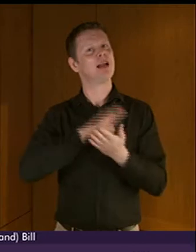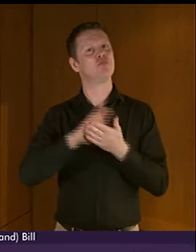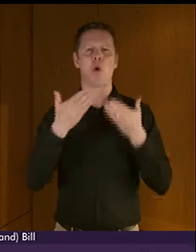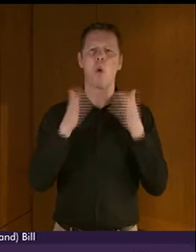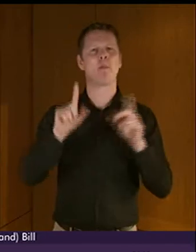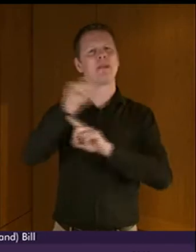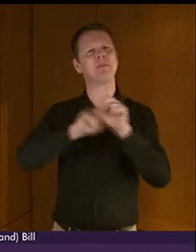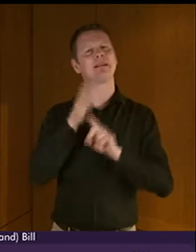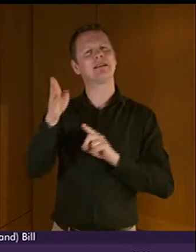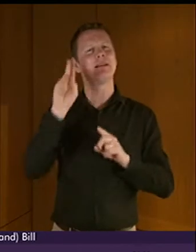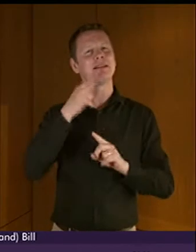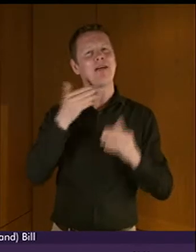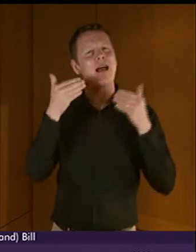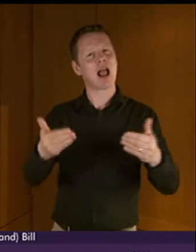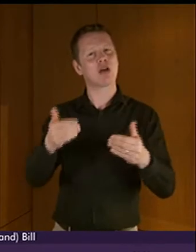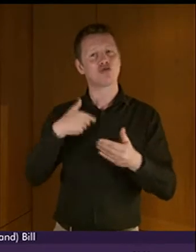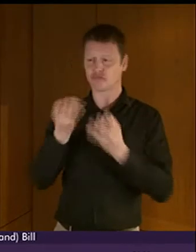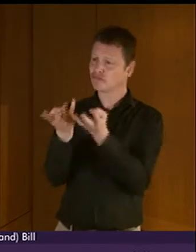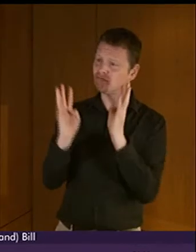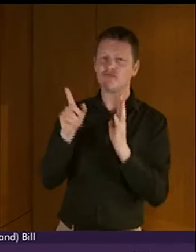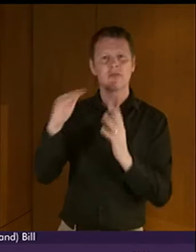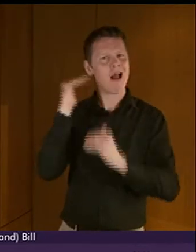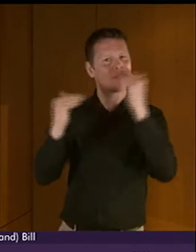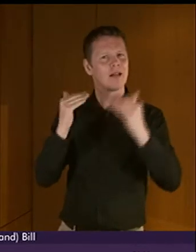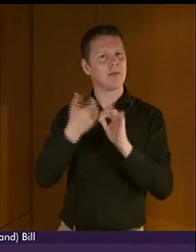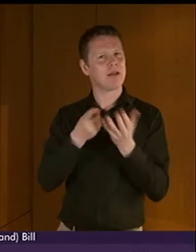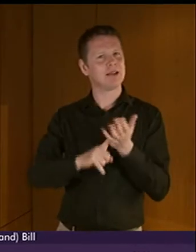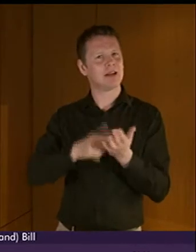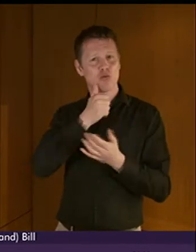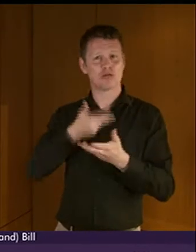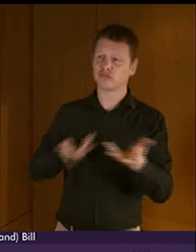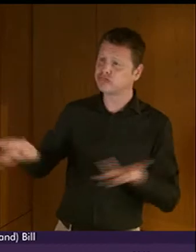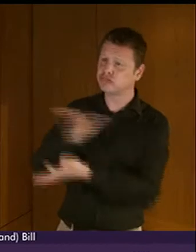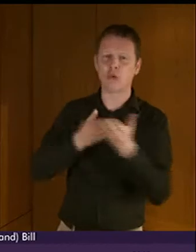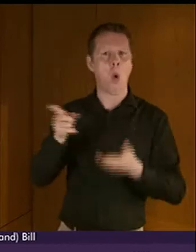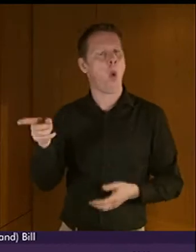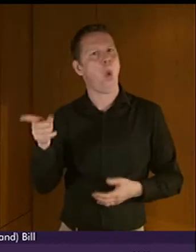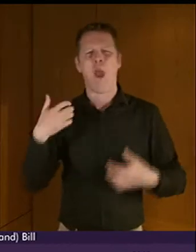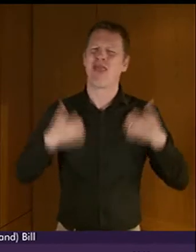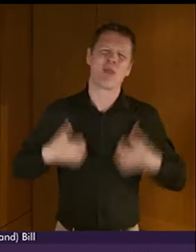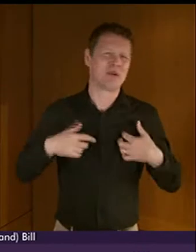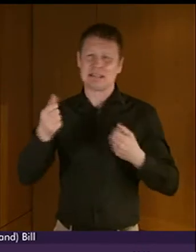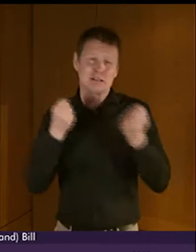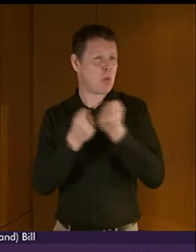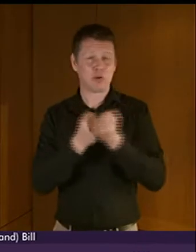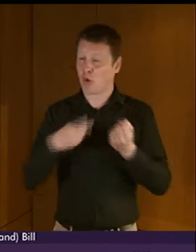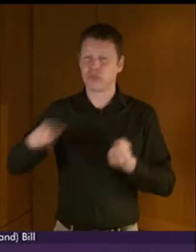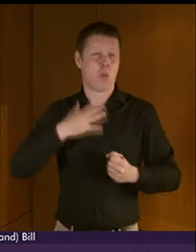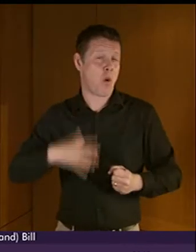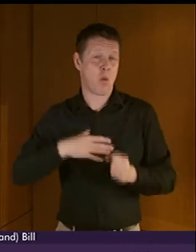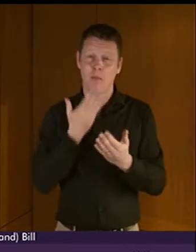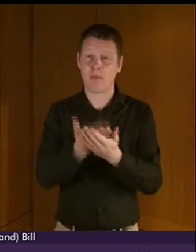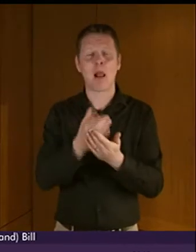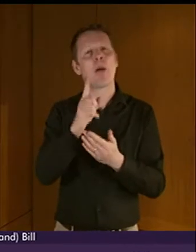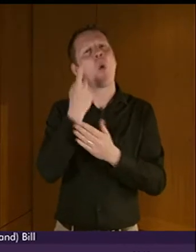Deaf Action, where we discussed the bill with adult BSL users. There was enthusiastic support for the bill, even though it is seen as a